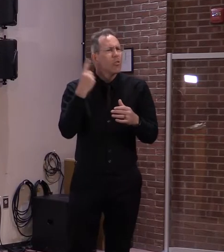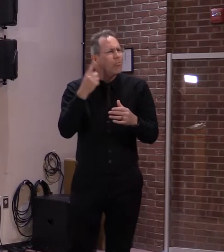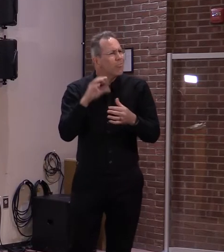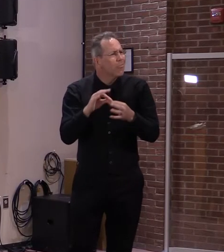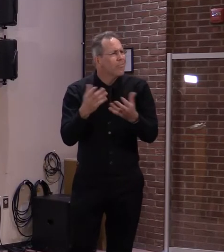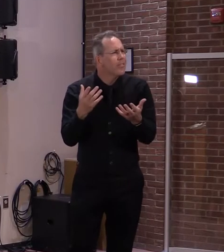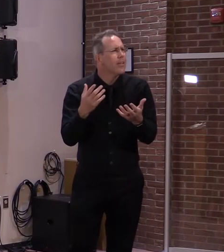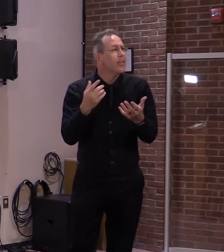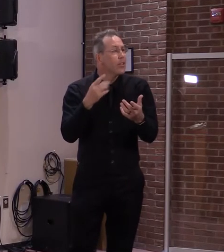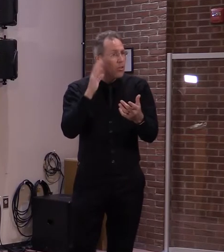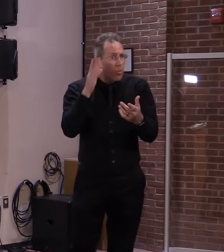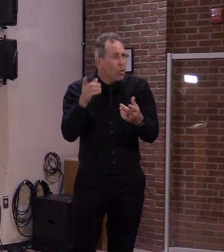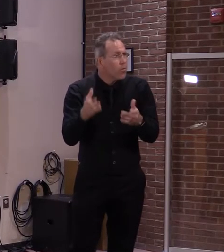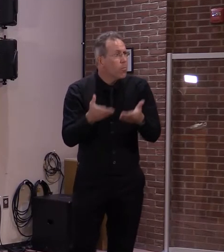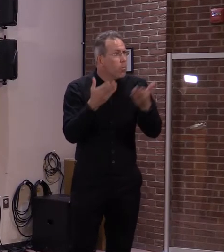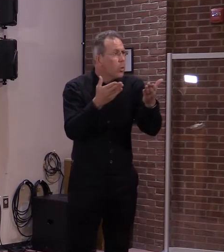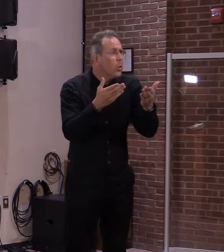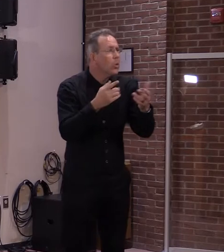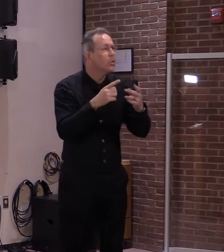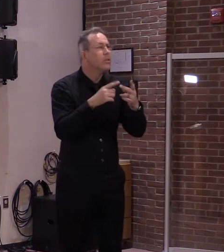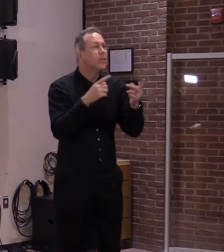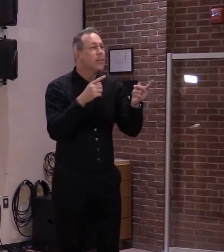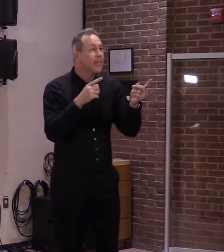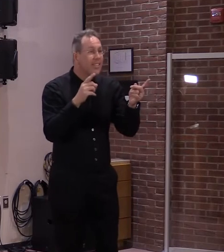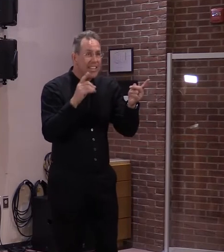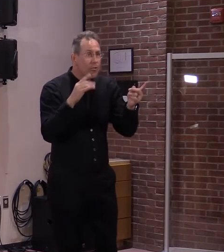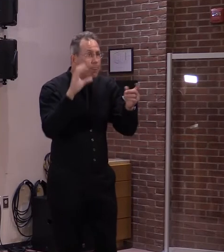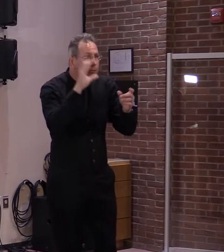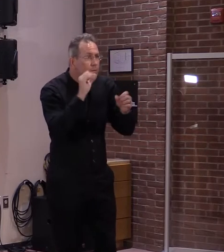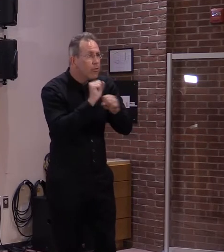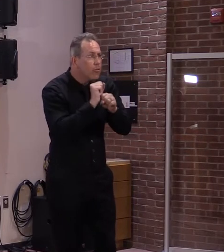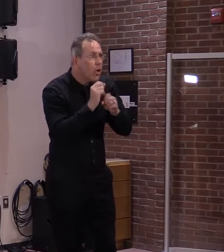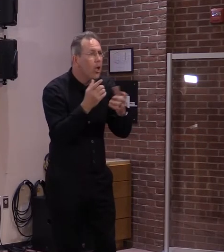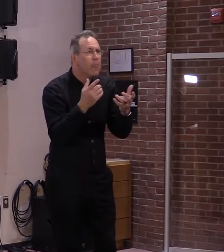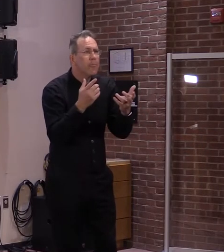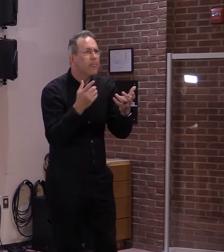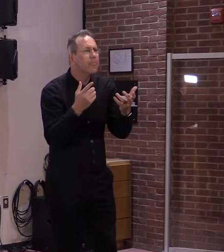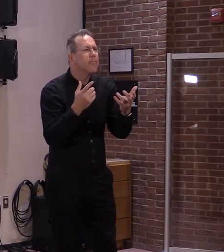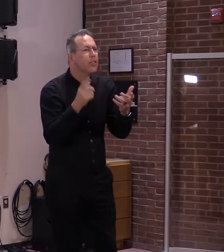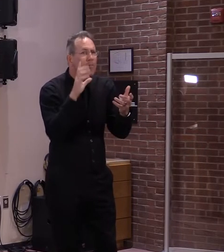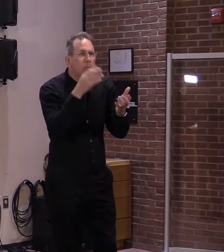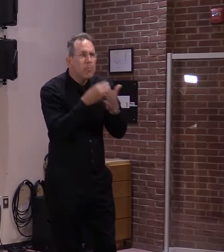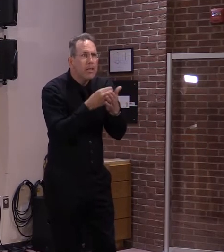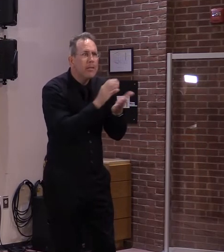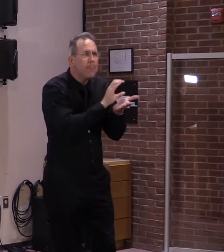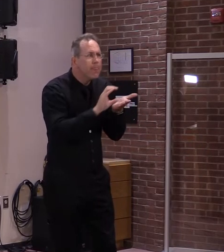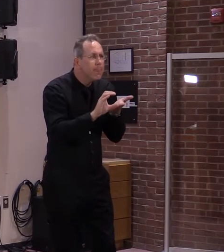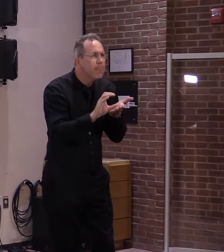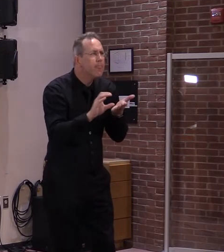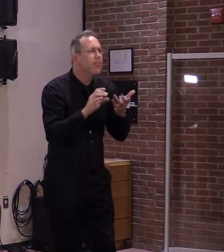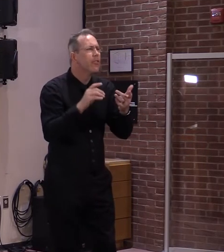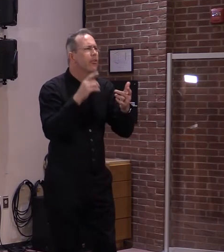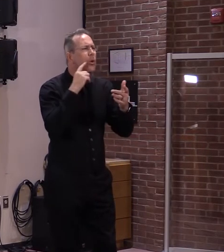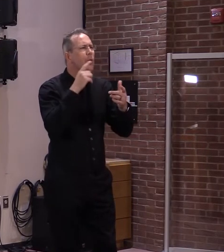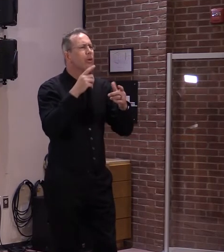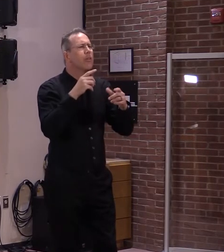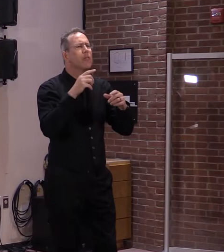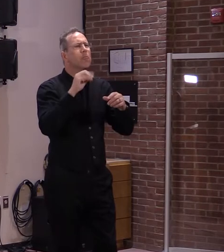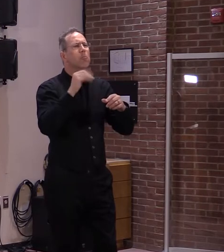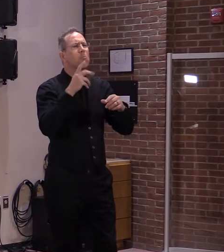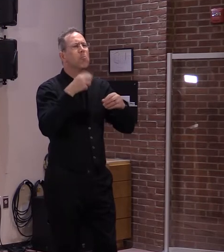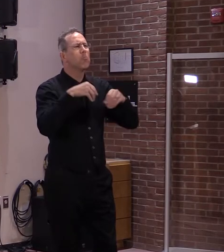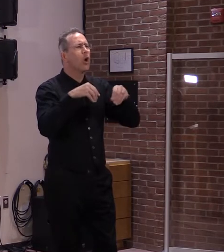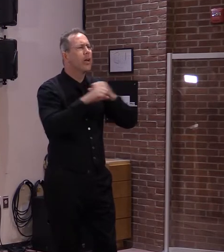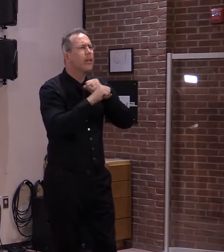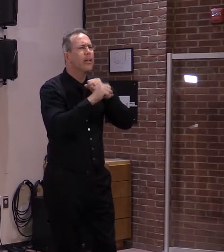did was seeking funding for doing a market analysis and an employer job